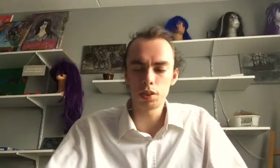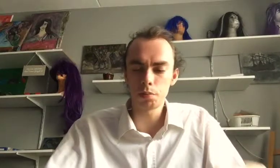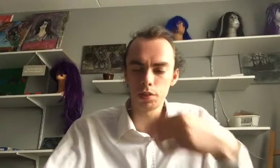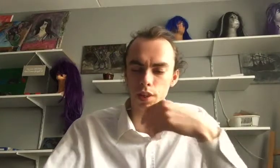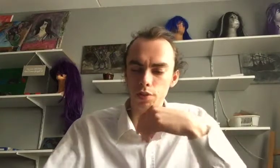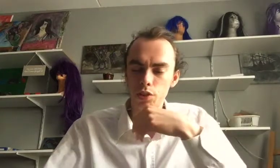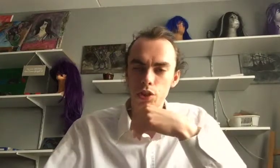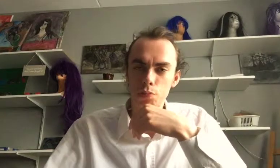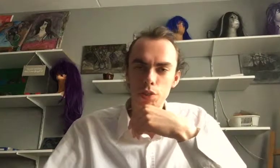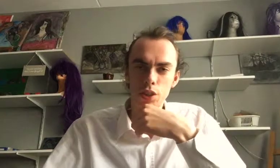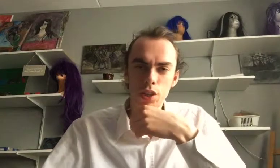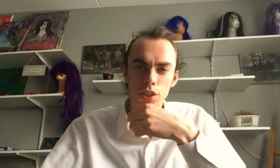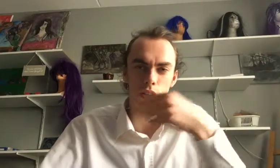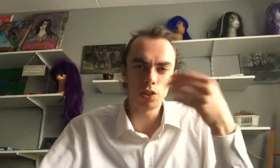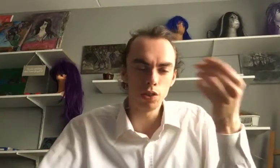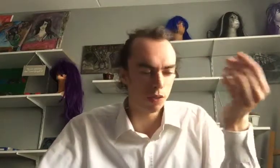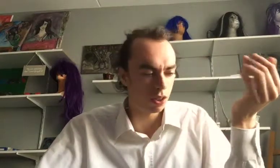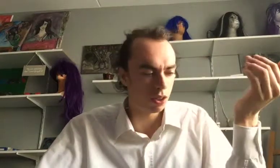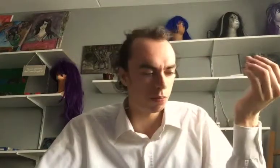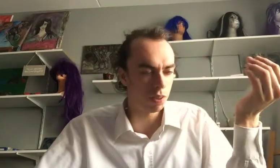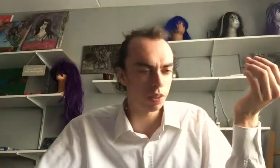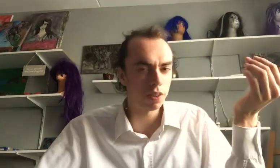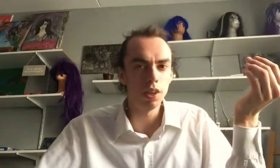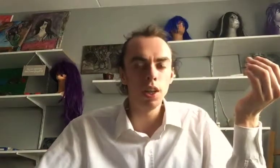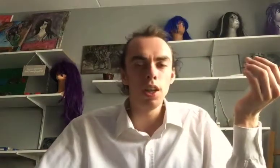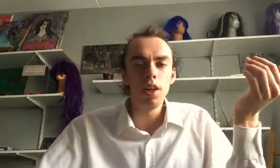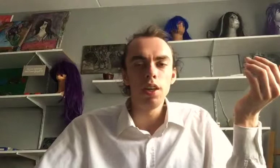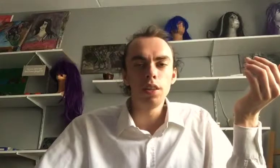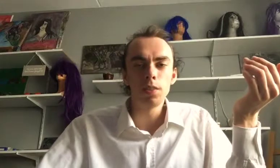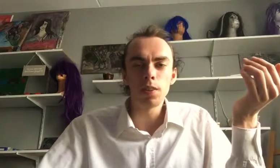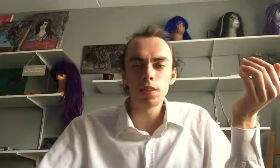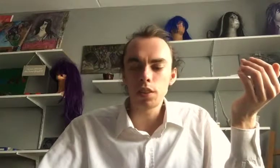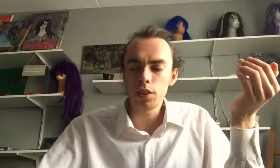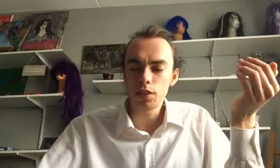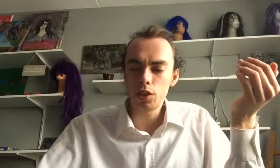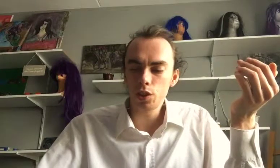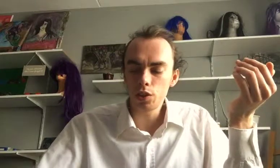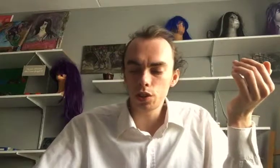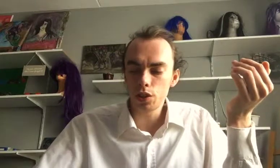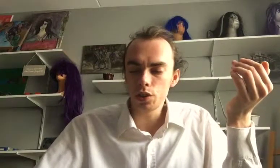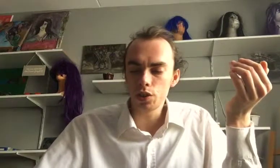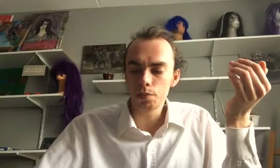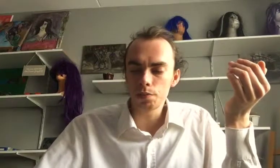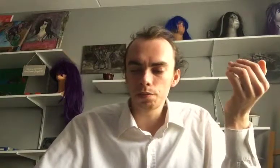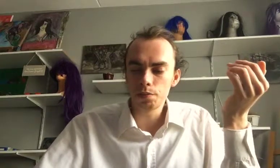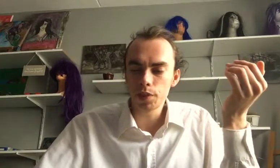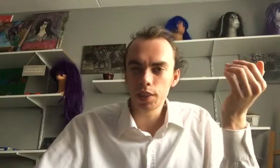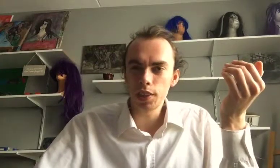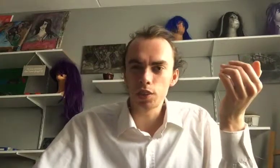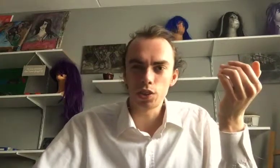and therefore, there's pretty logic to, and some that, that can cure, your, cancer.